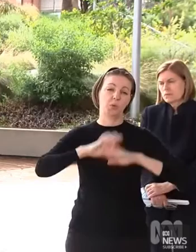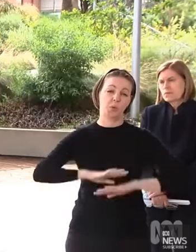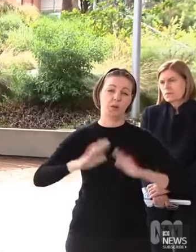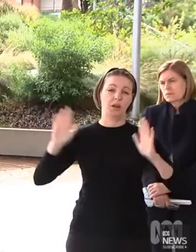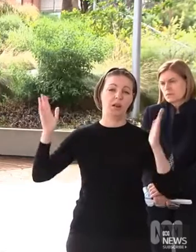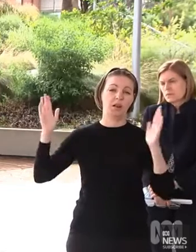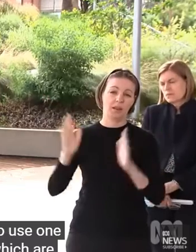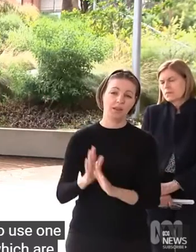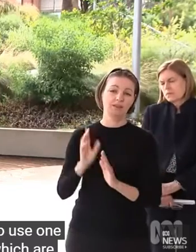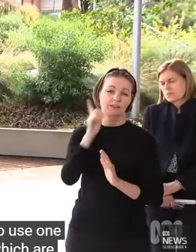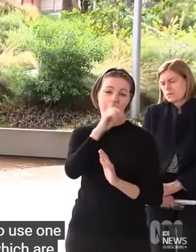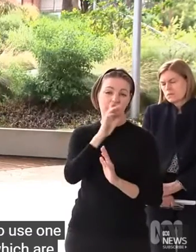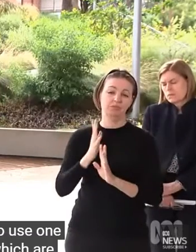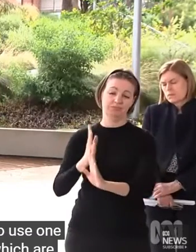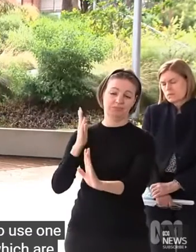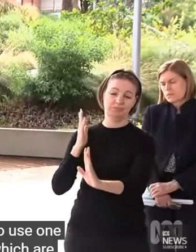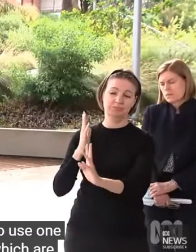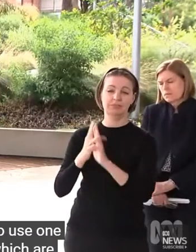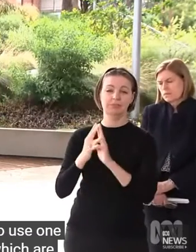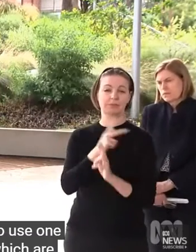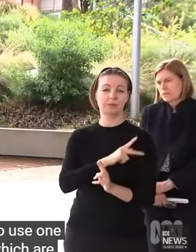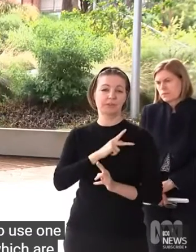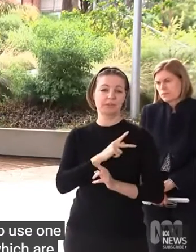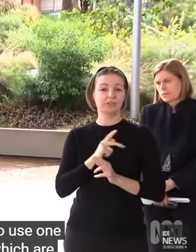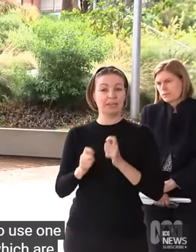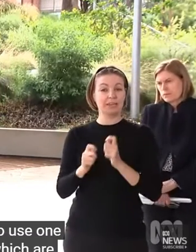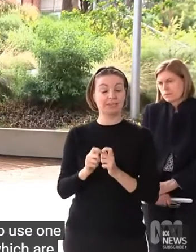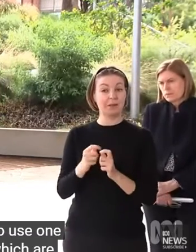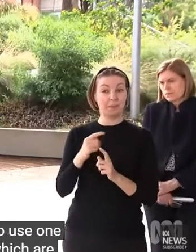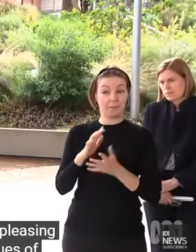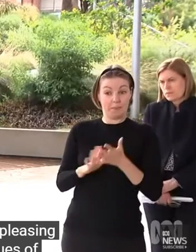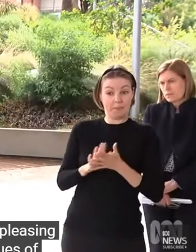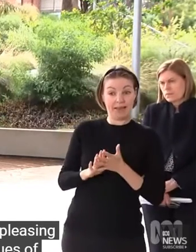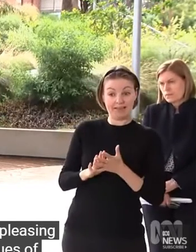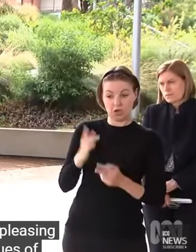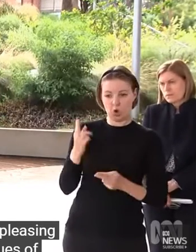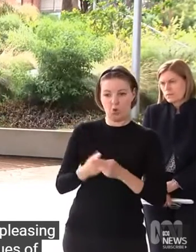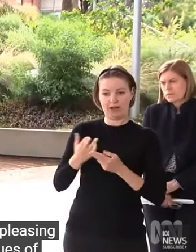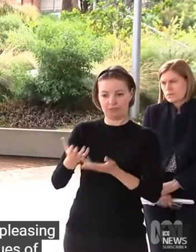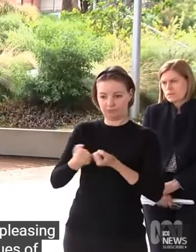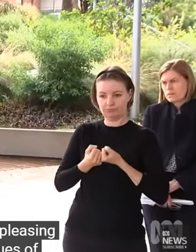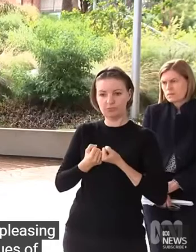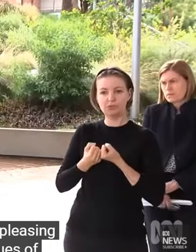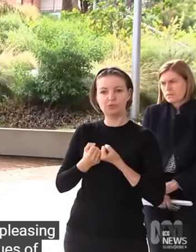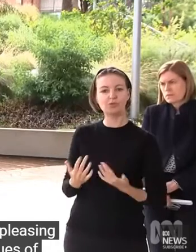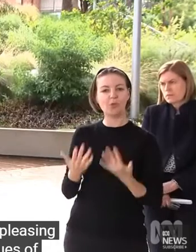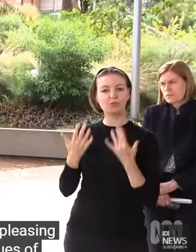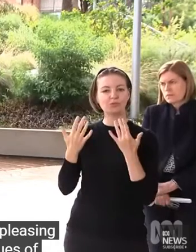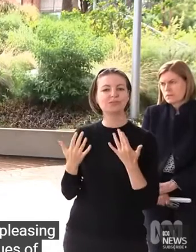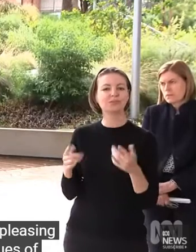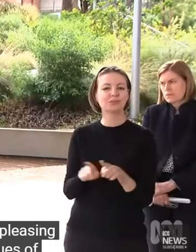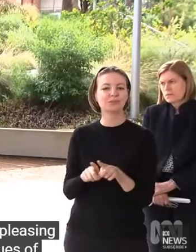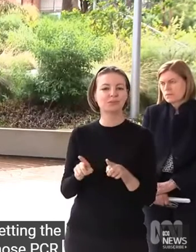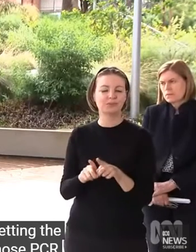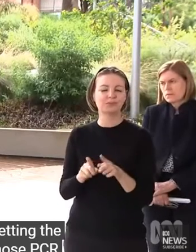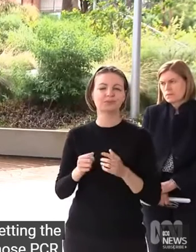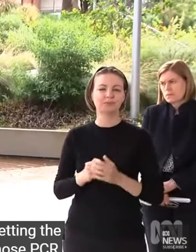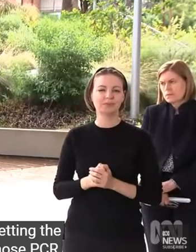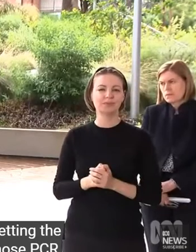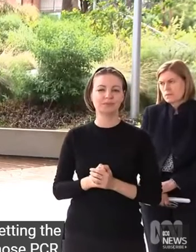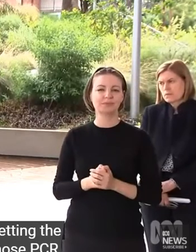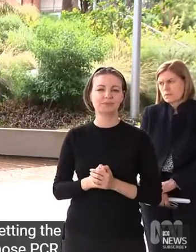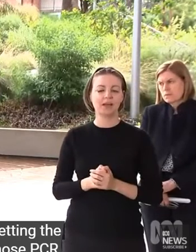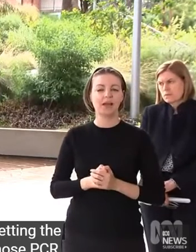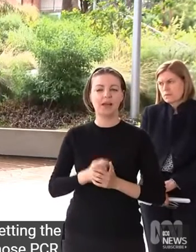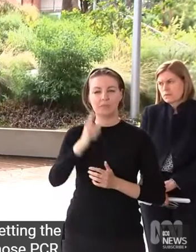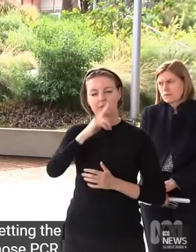getting the turnaround time on those PCR tests a lot faster. So that's pleasing and reassuring as well, because that gets information back